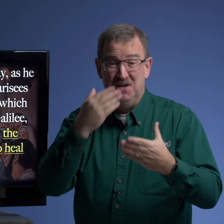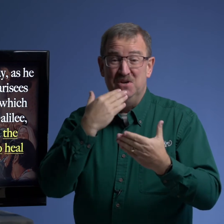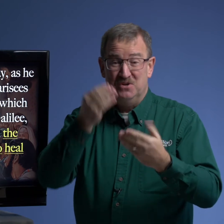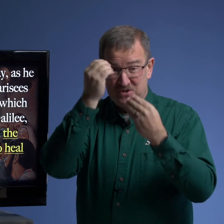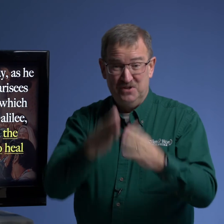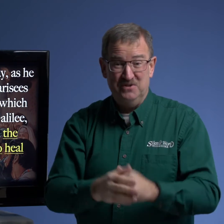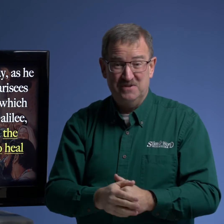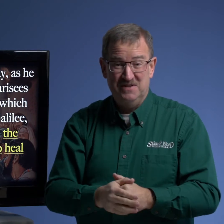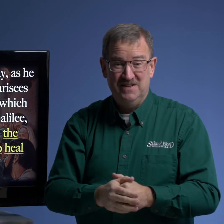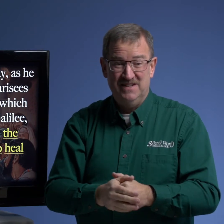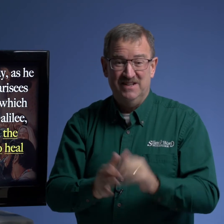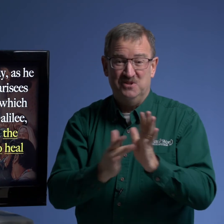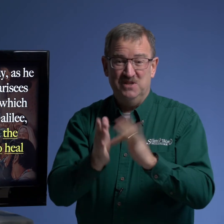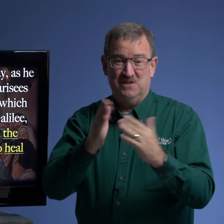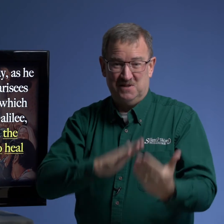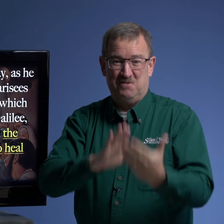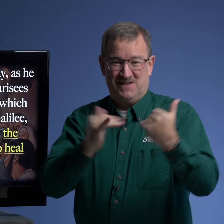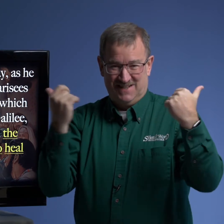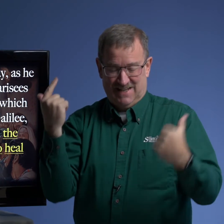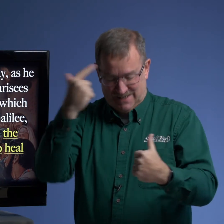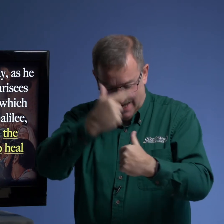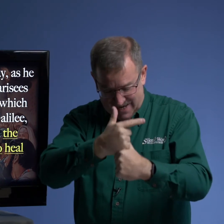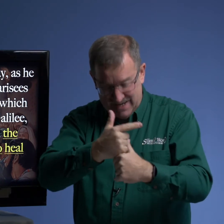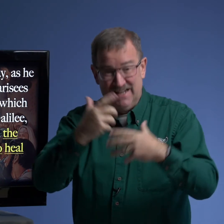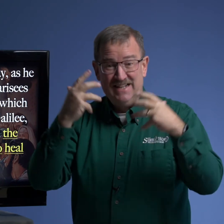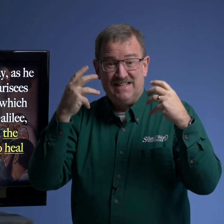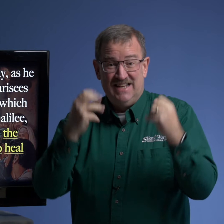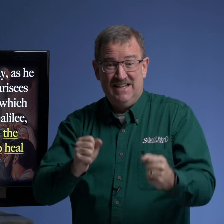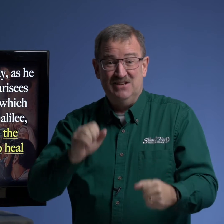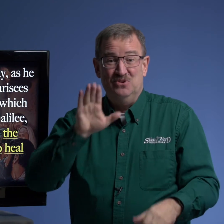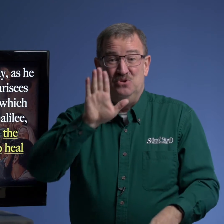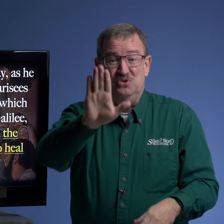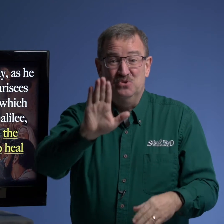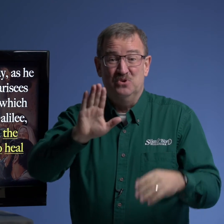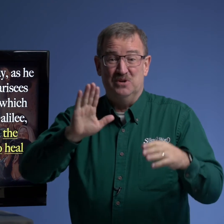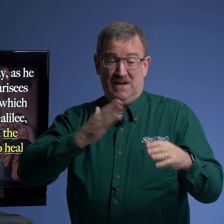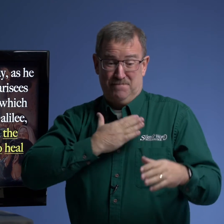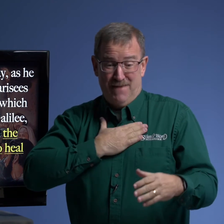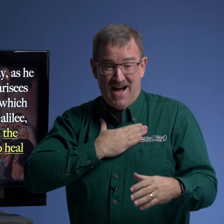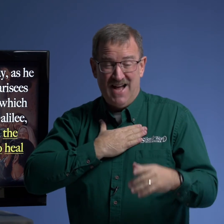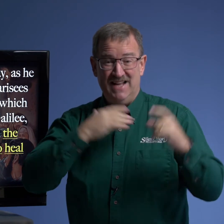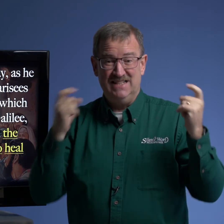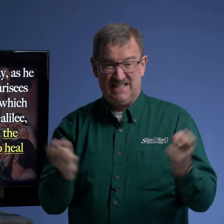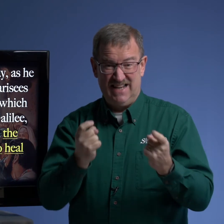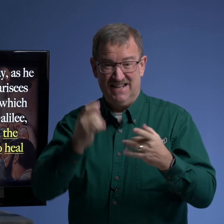good news jesus is present today to heal your and my sin